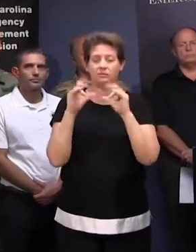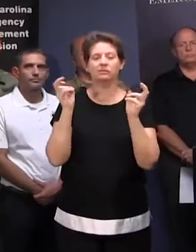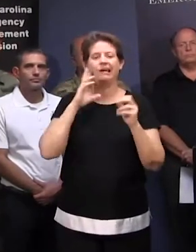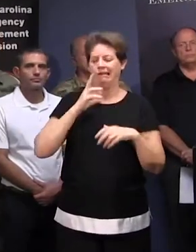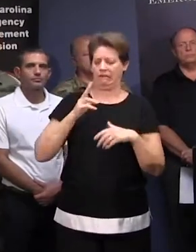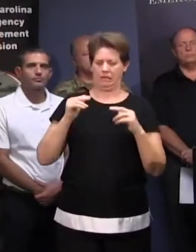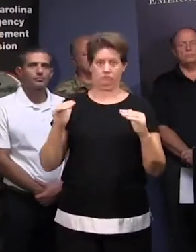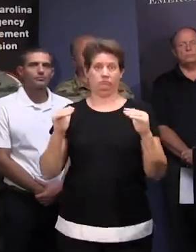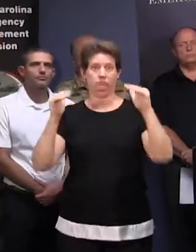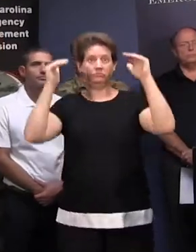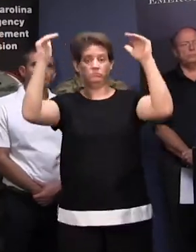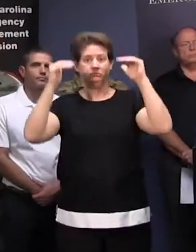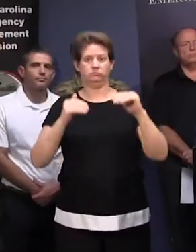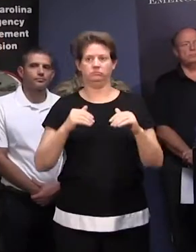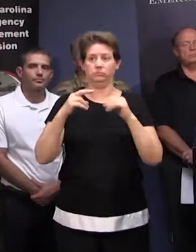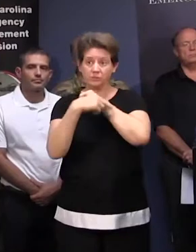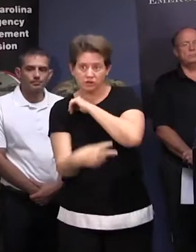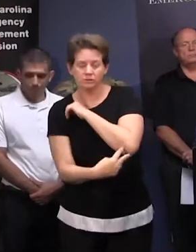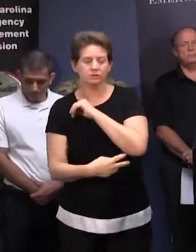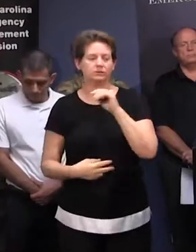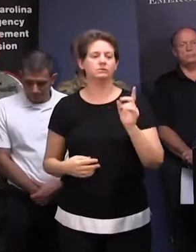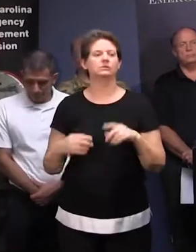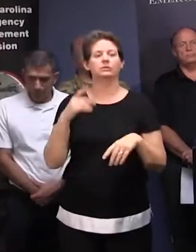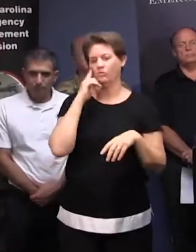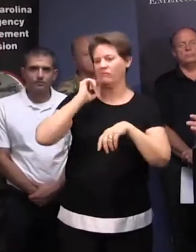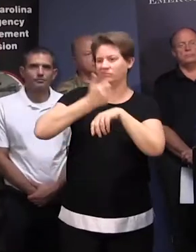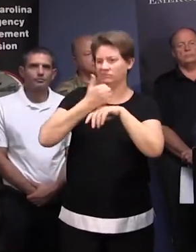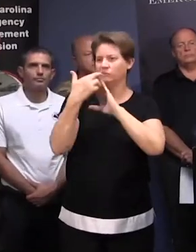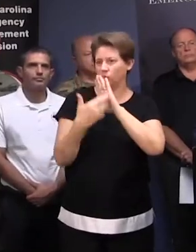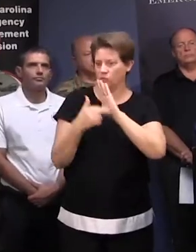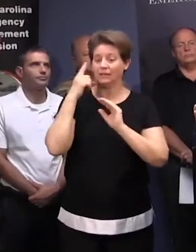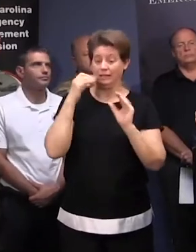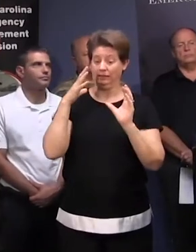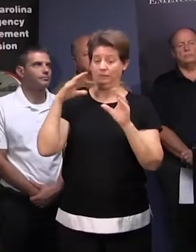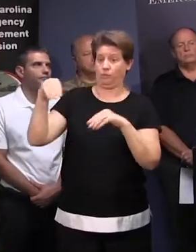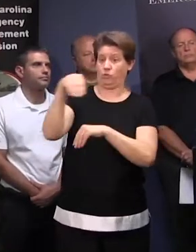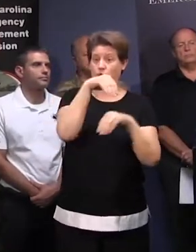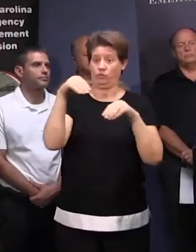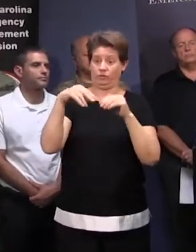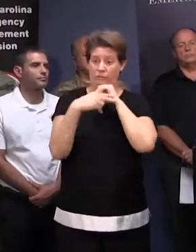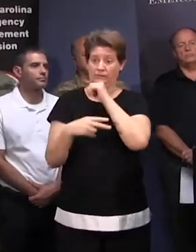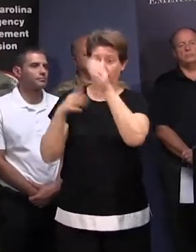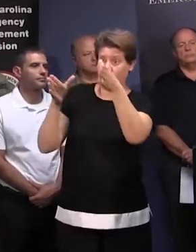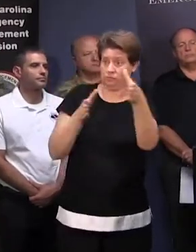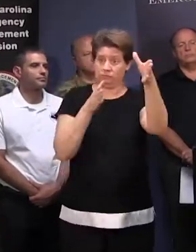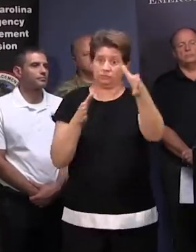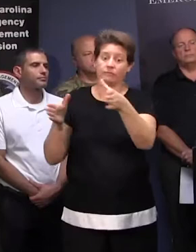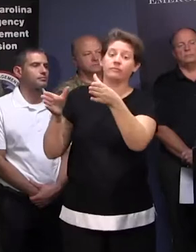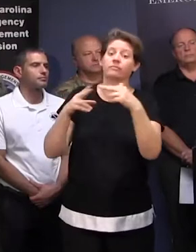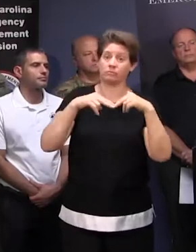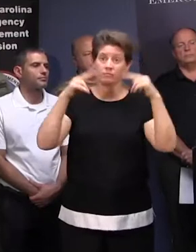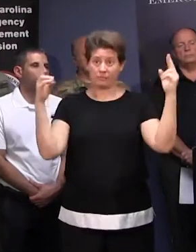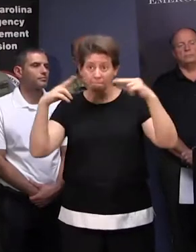bridges. Those are the tall bridges. And we also have protocols for the swing bridges or the movable bridges. And generally,